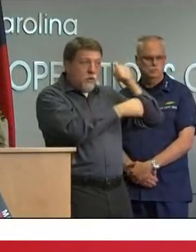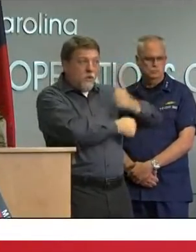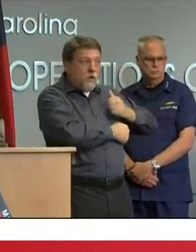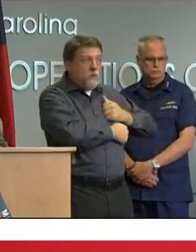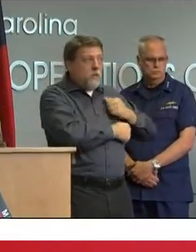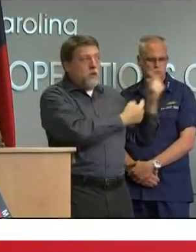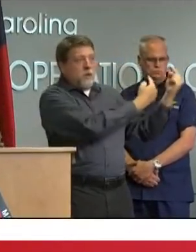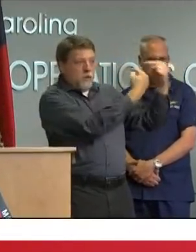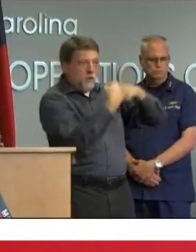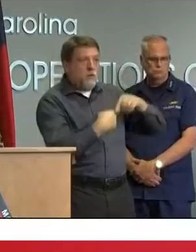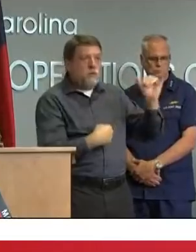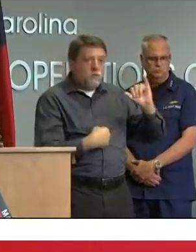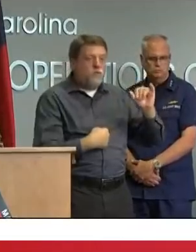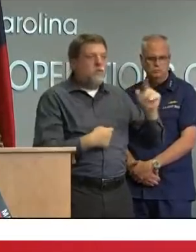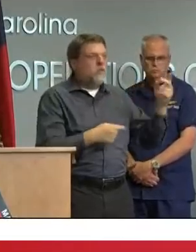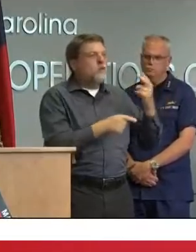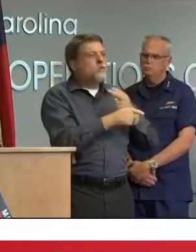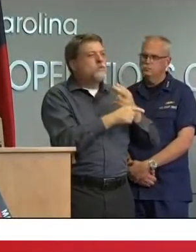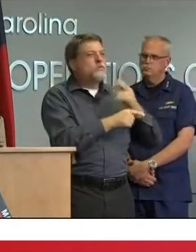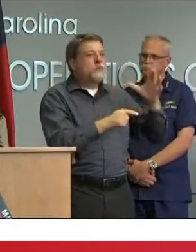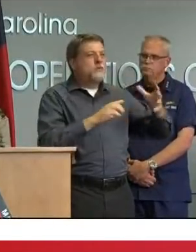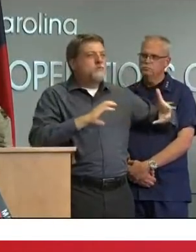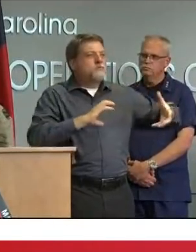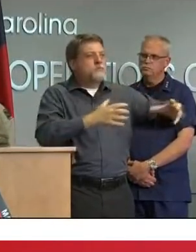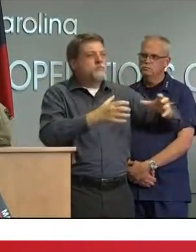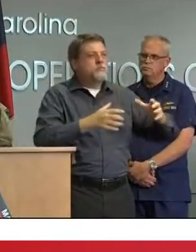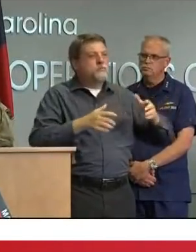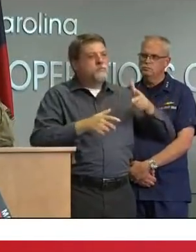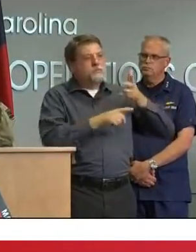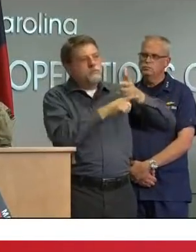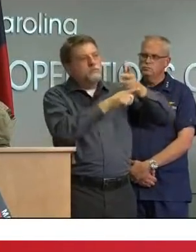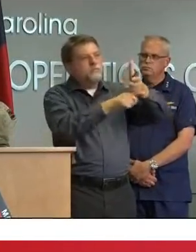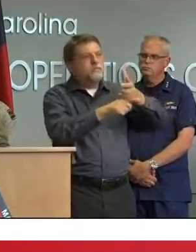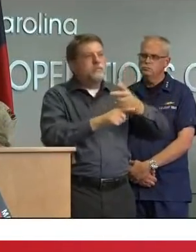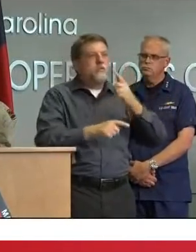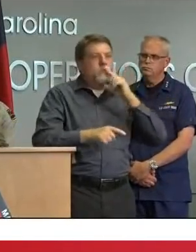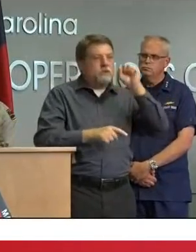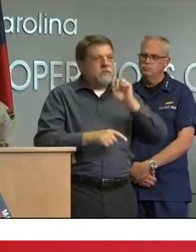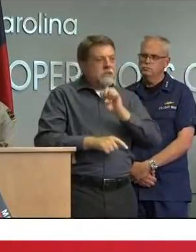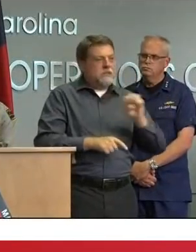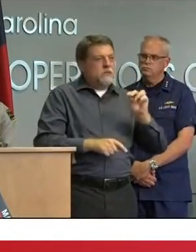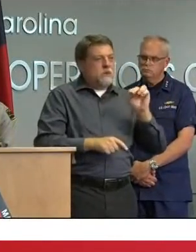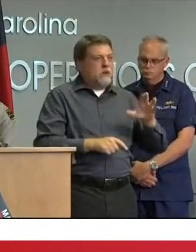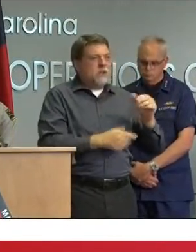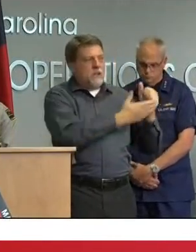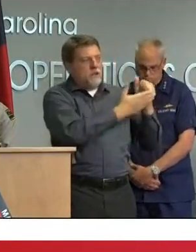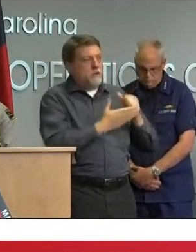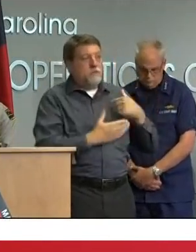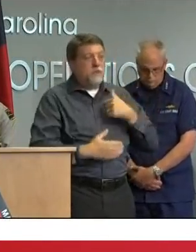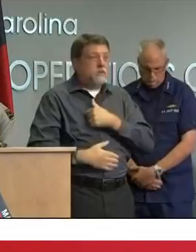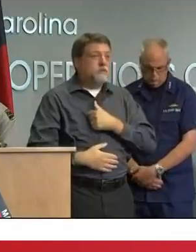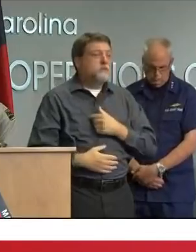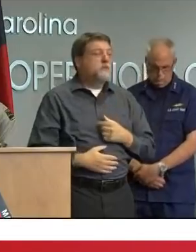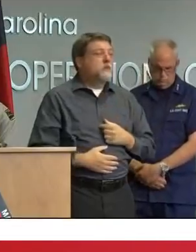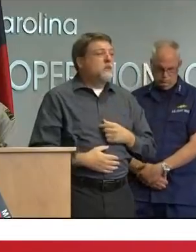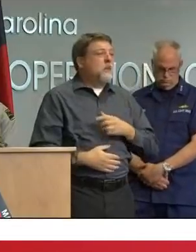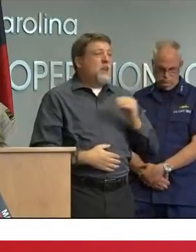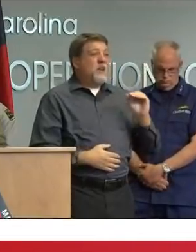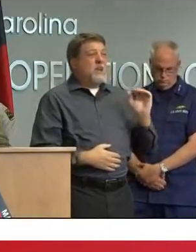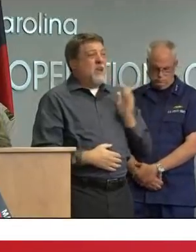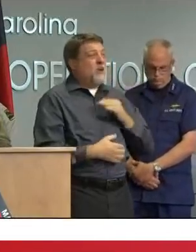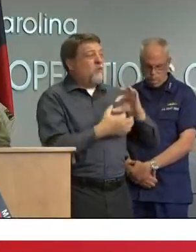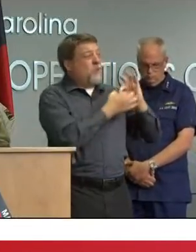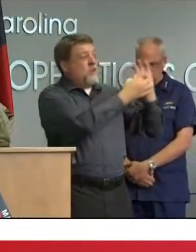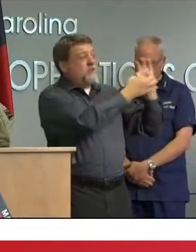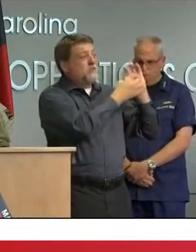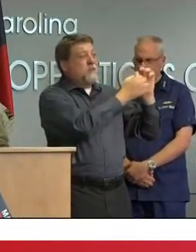today that are already participated in the teams and they are integrated down in the southeastern part of the state so just like it has been for the last 17 years you know